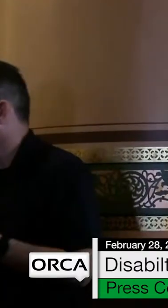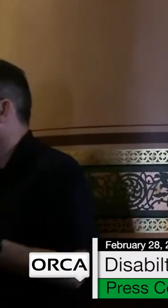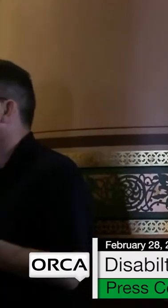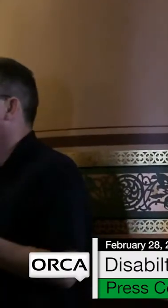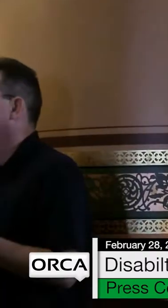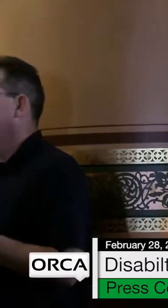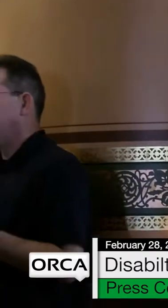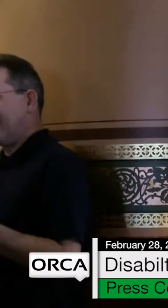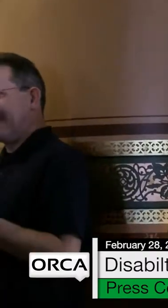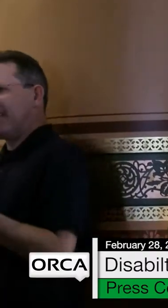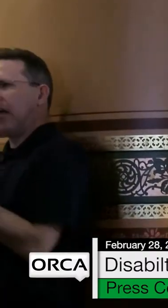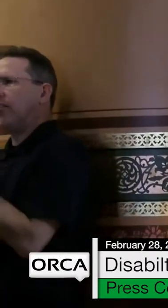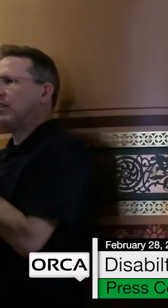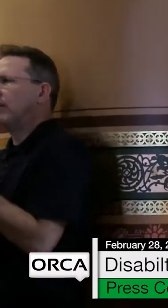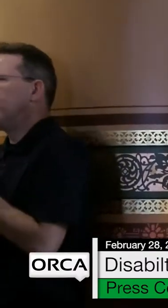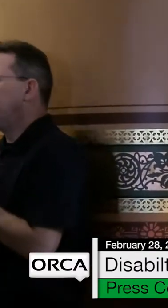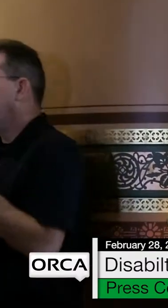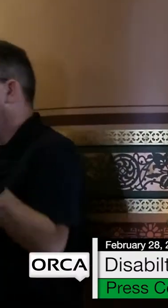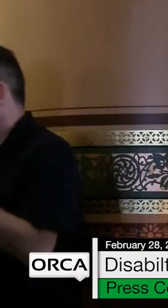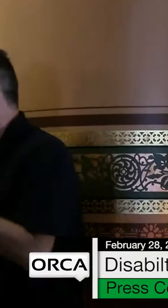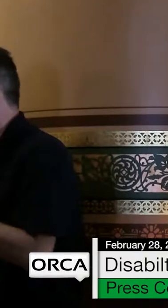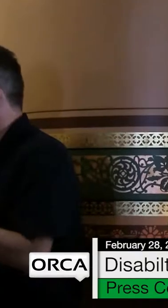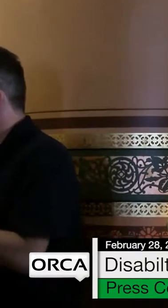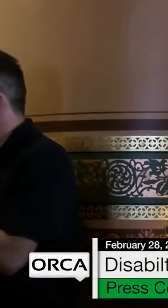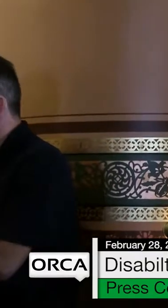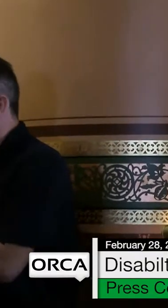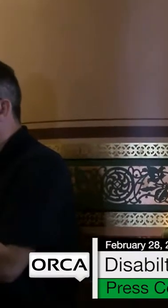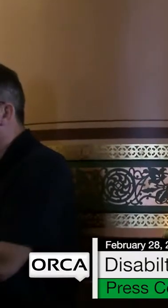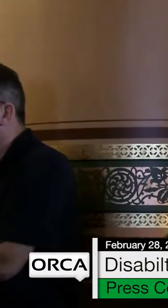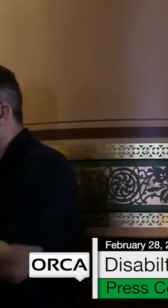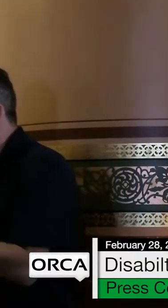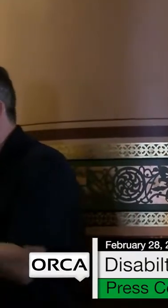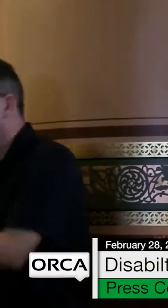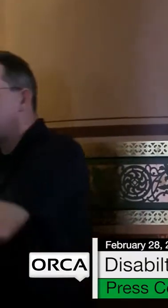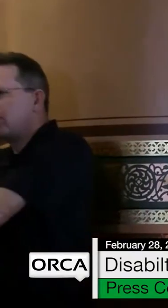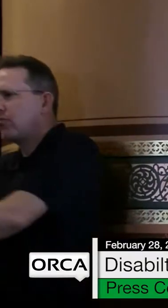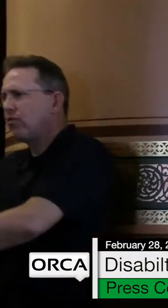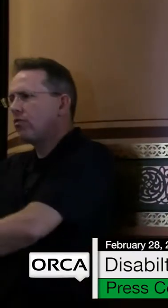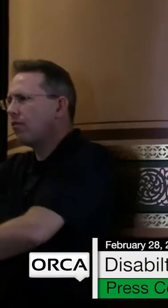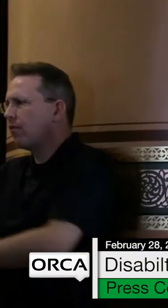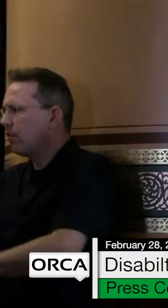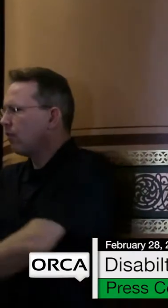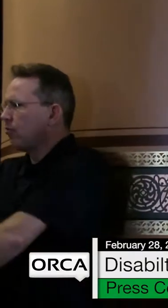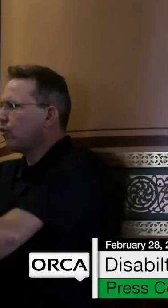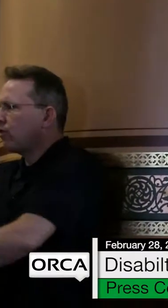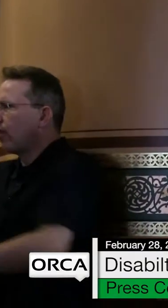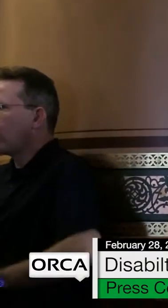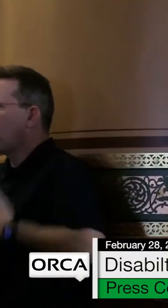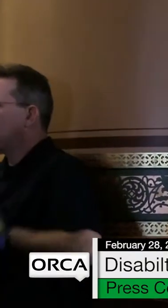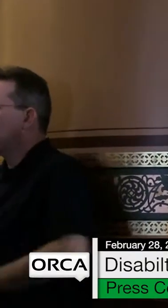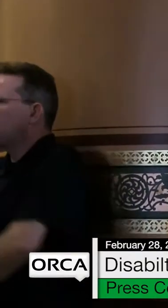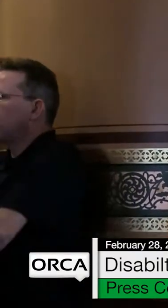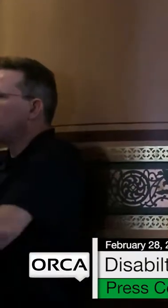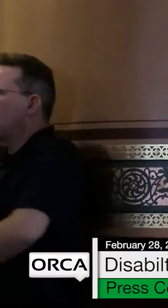is committed to lifting up people with disabilities. So the bottom line, we need